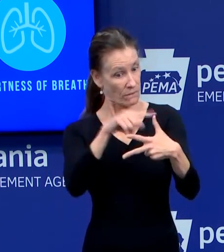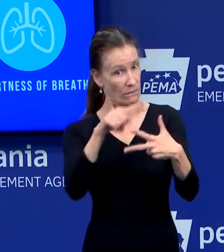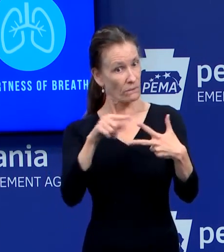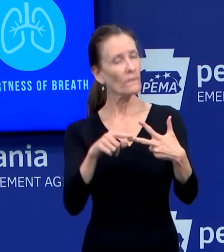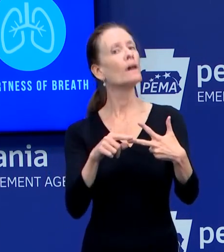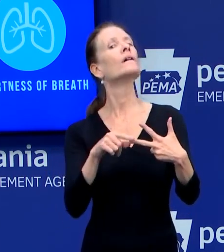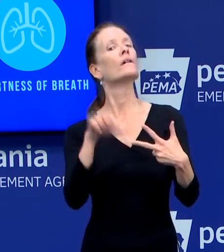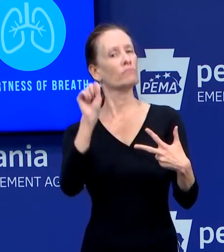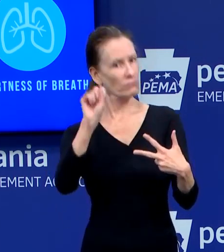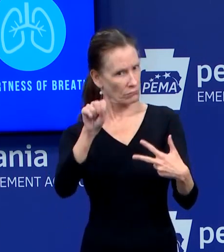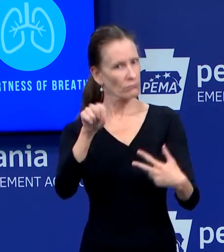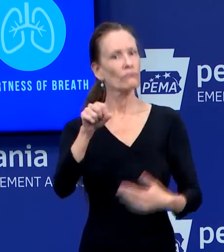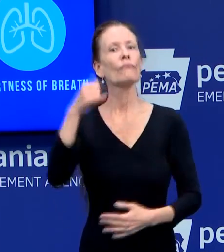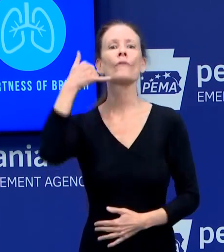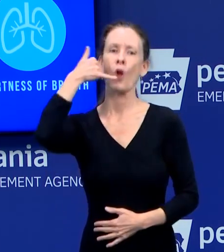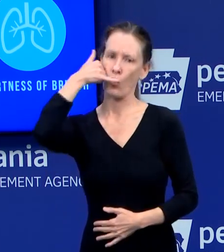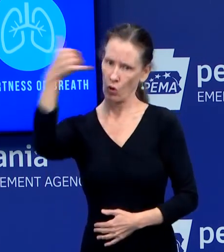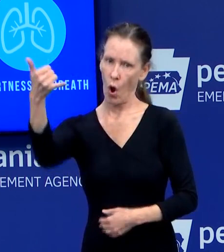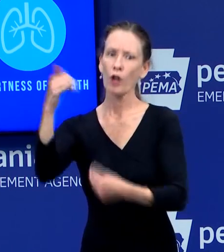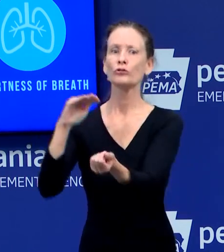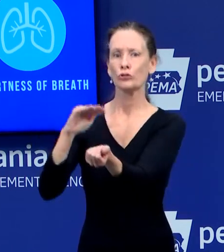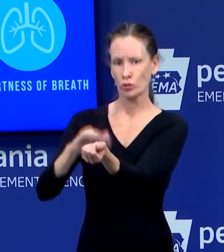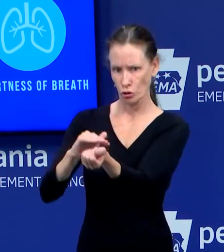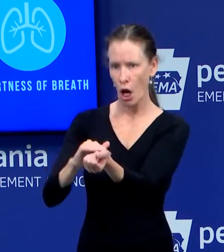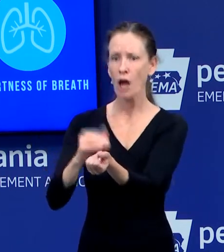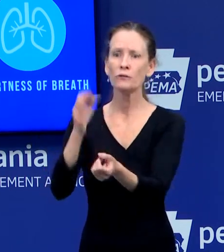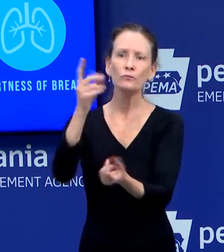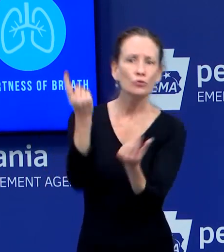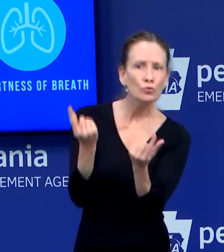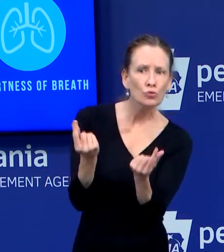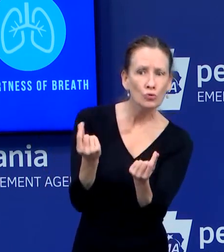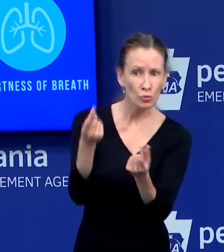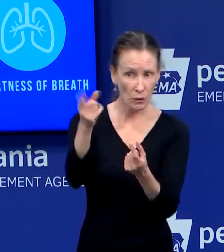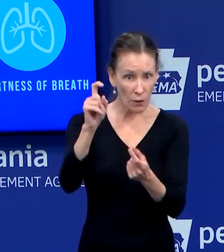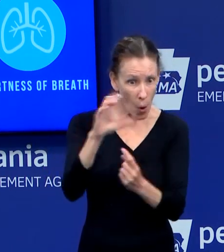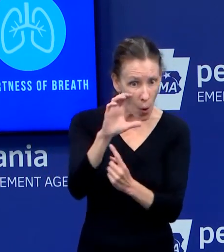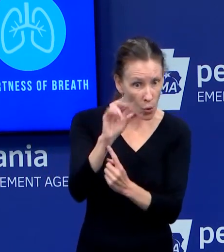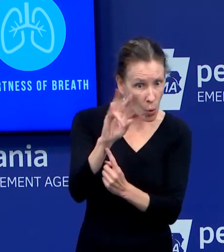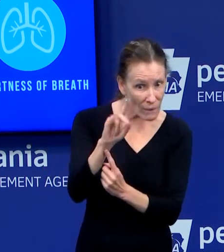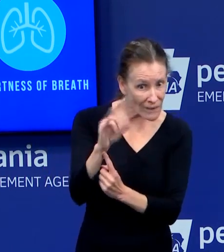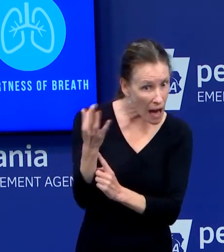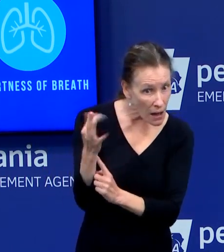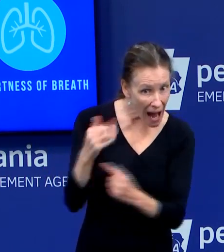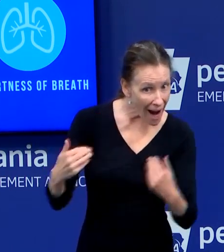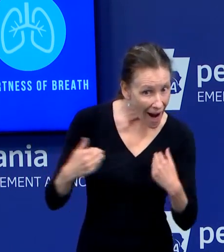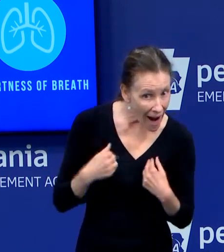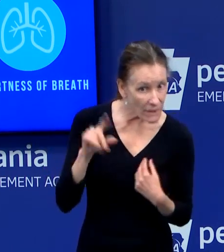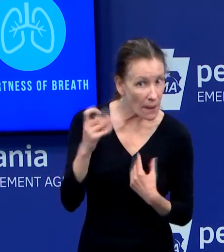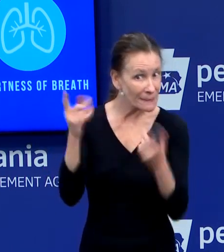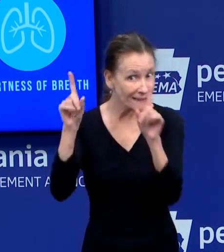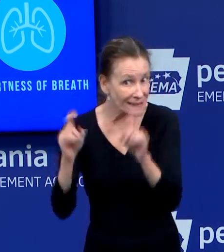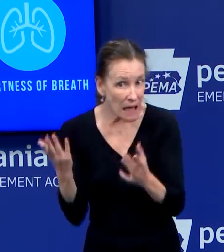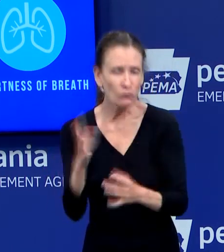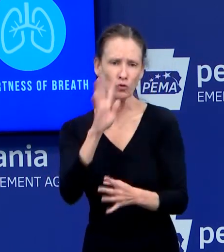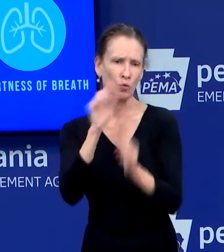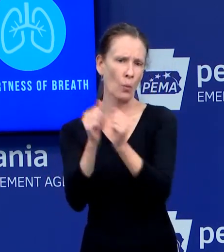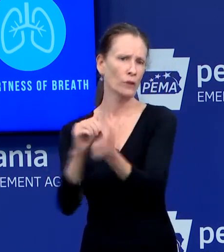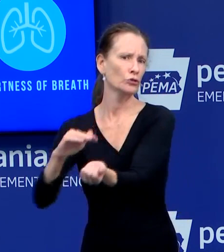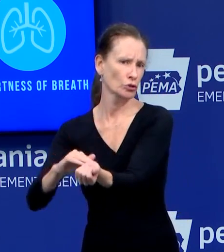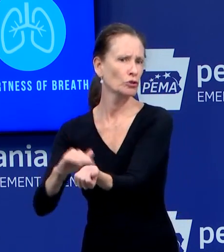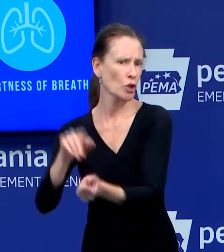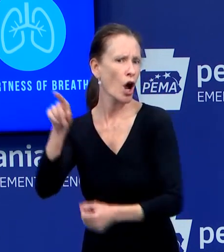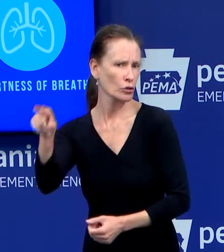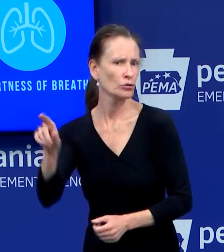test. If you do not have a health care provider and have these symptoms, we really recommend that you call the emergency